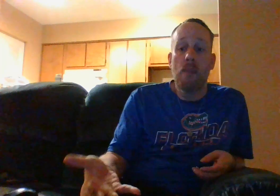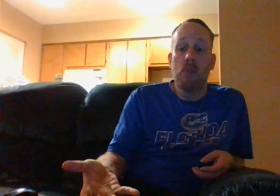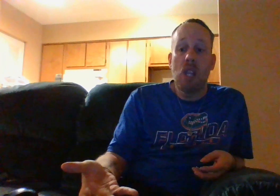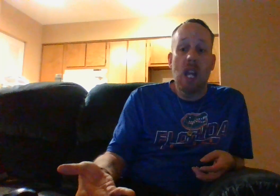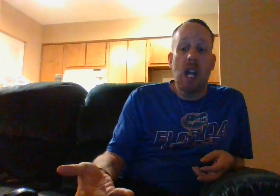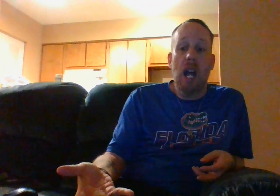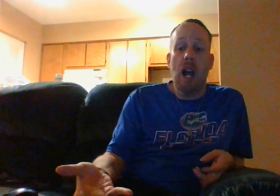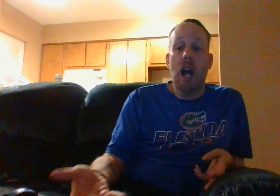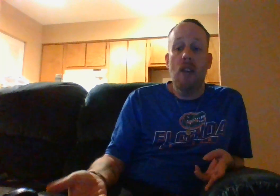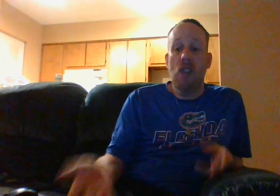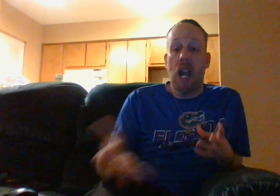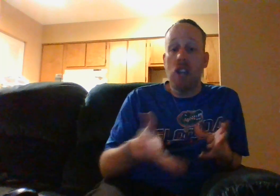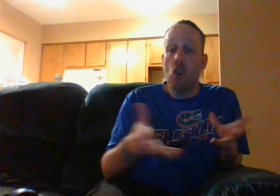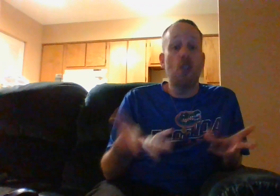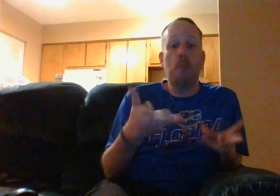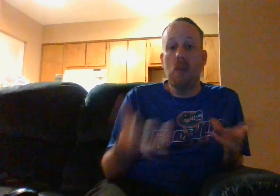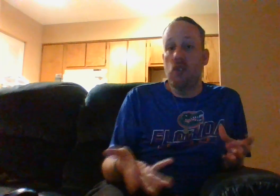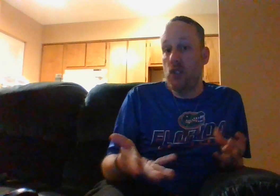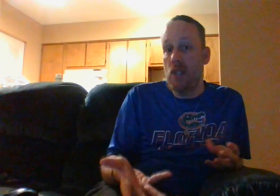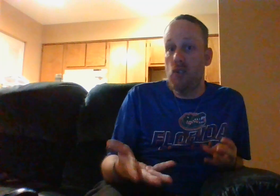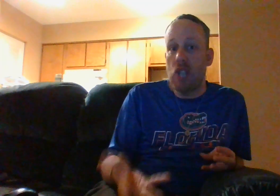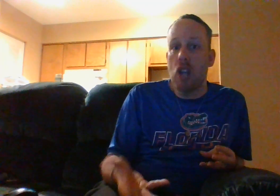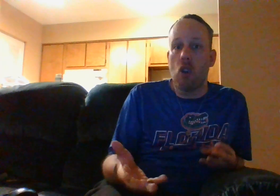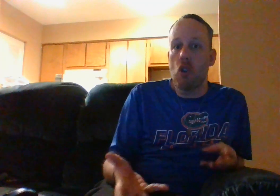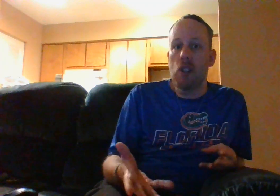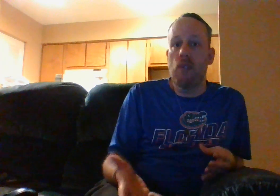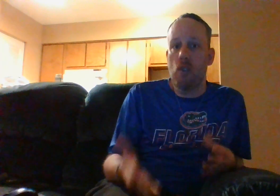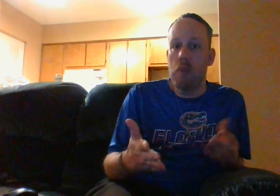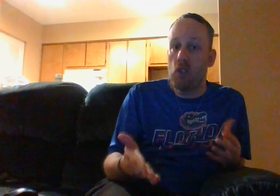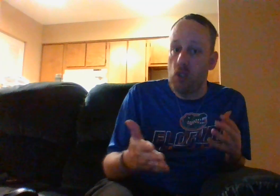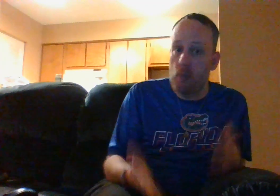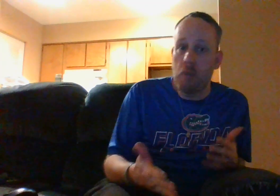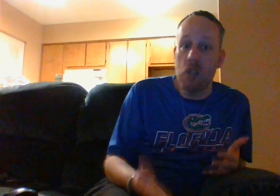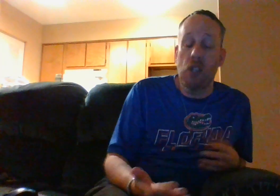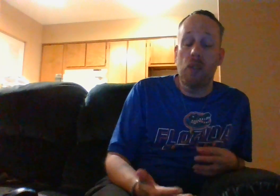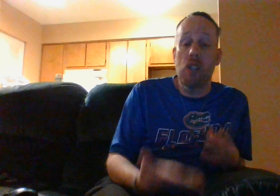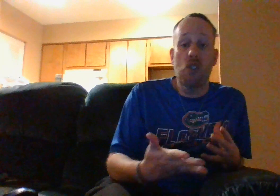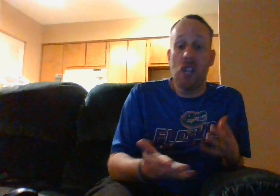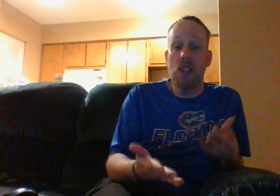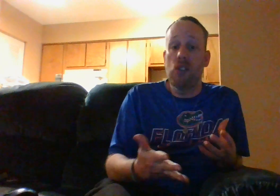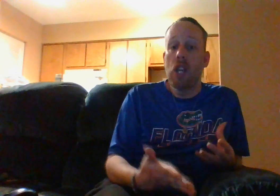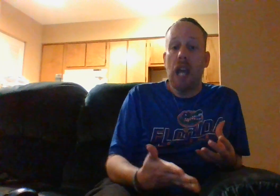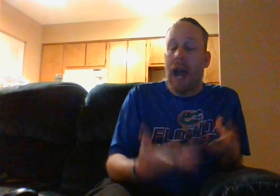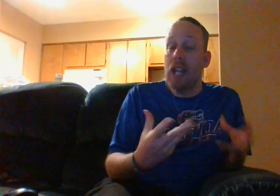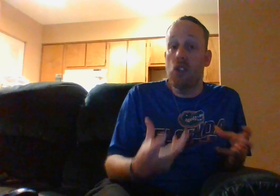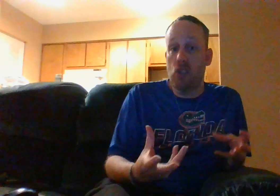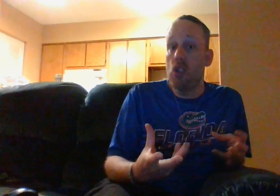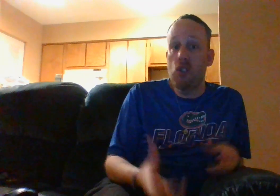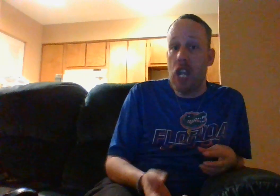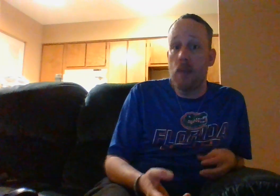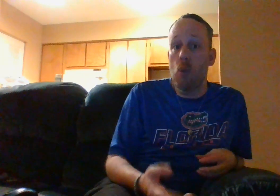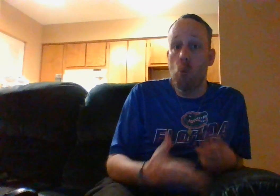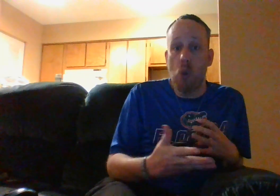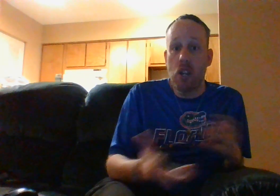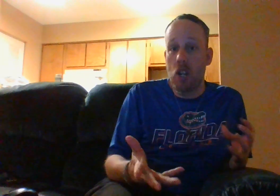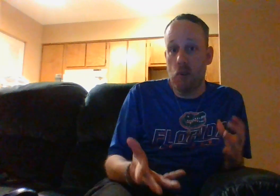i know this base seems kind of early for me for me saying it saying this i consider this anime 100